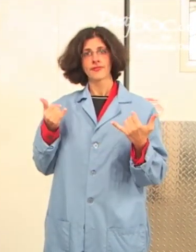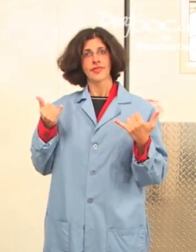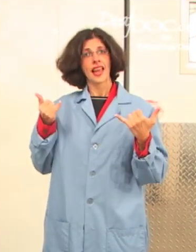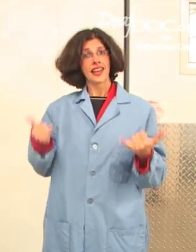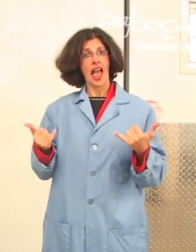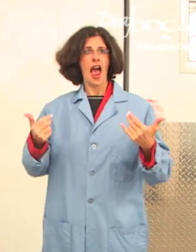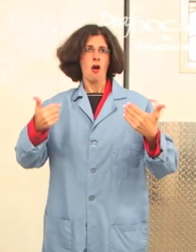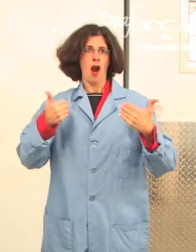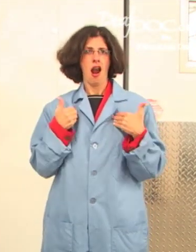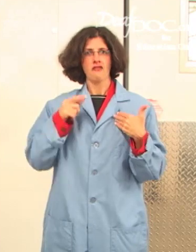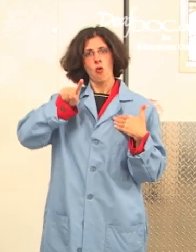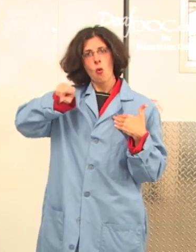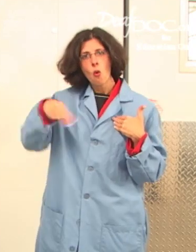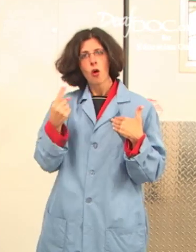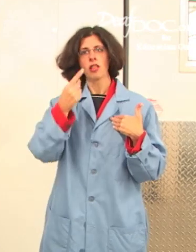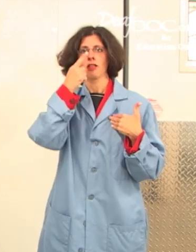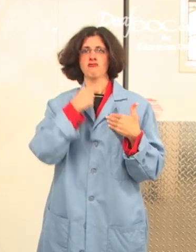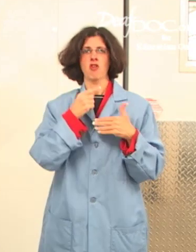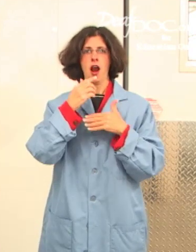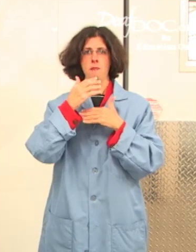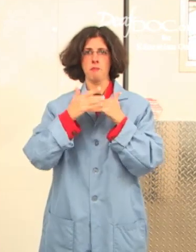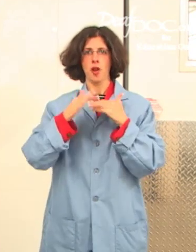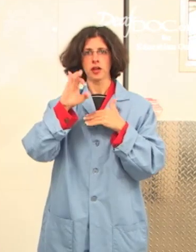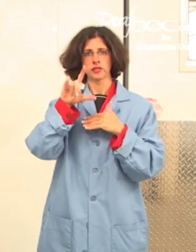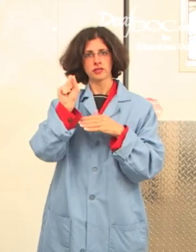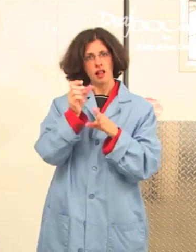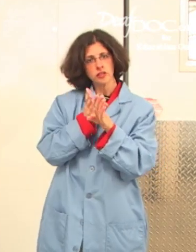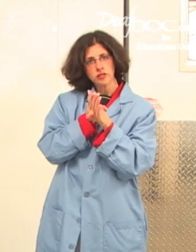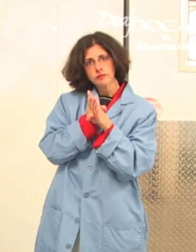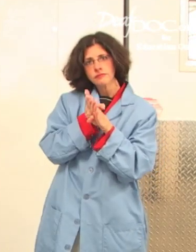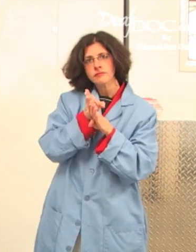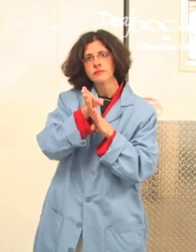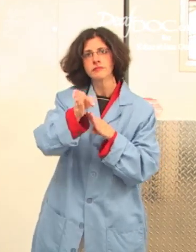Now there are only red blood cells in the bag.